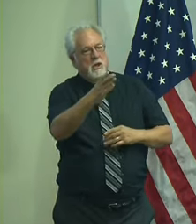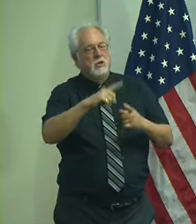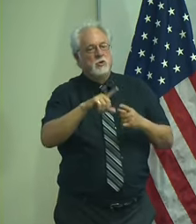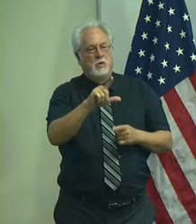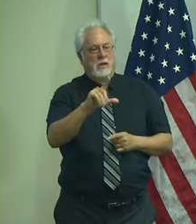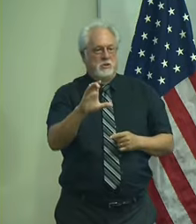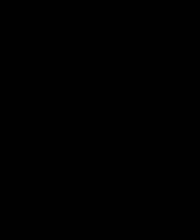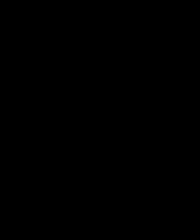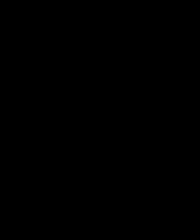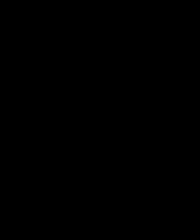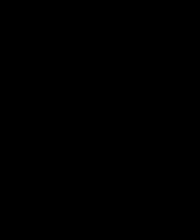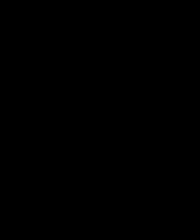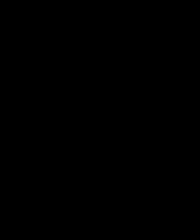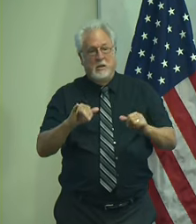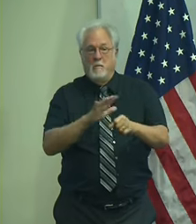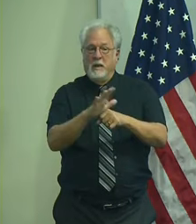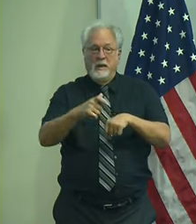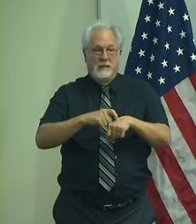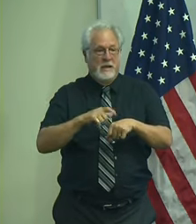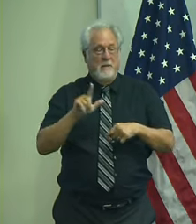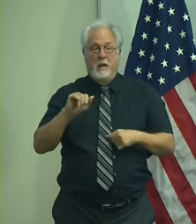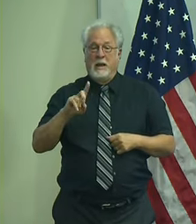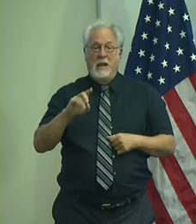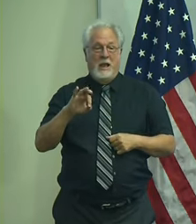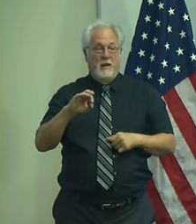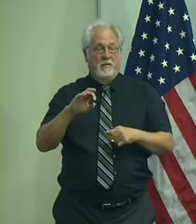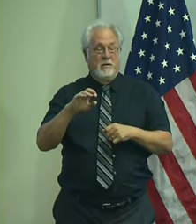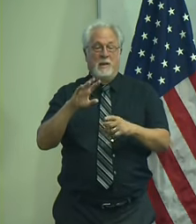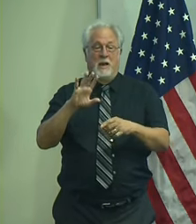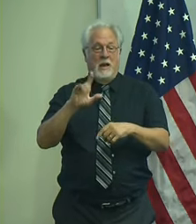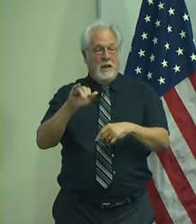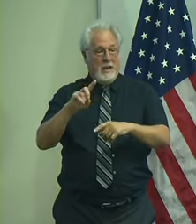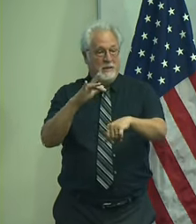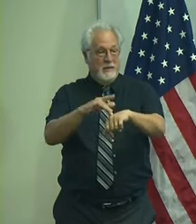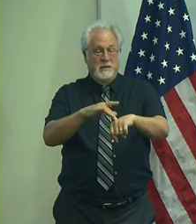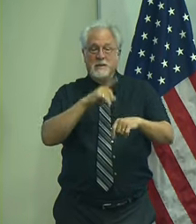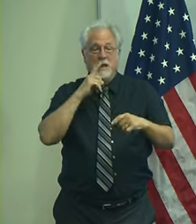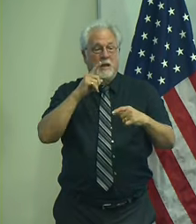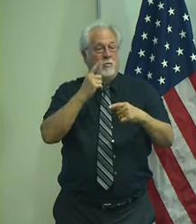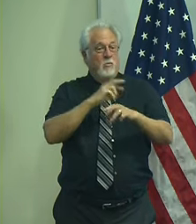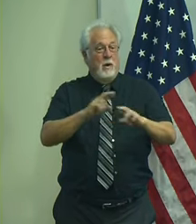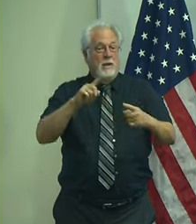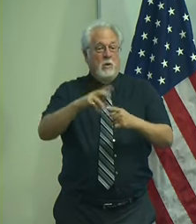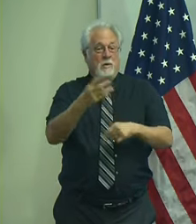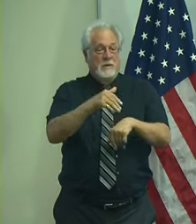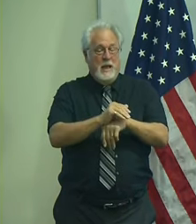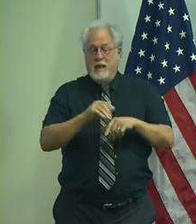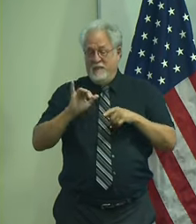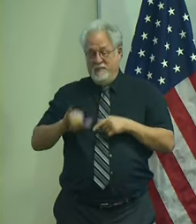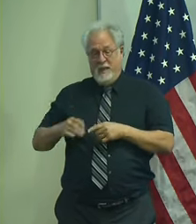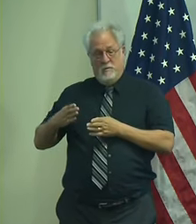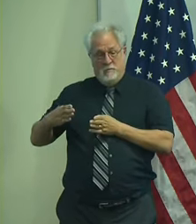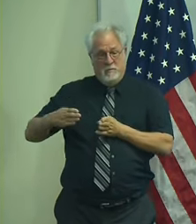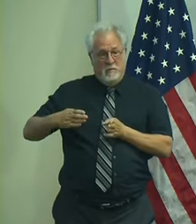Lake Charles. With landfall not scheduled to happen now until Wednesday night, there's plenty of time for that track to